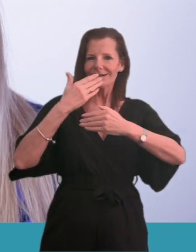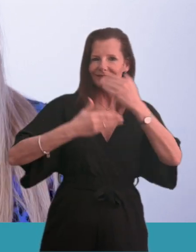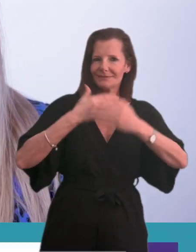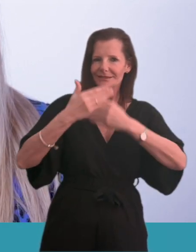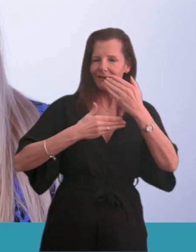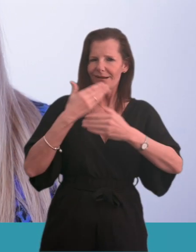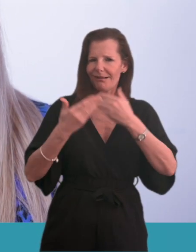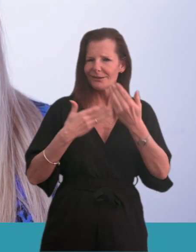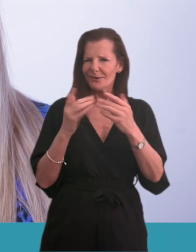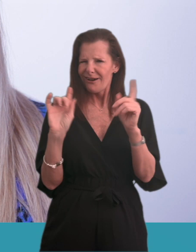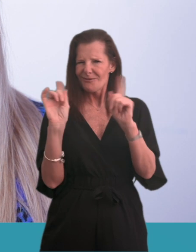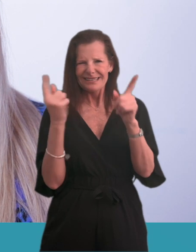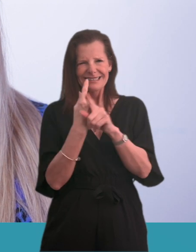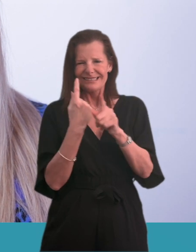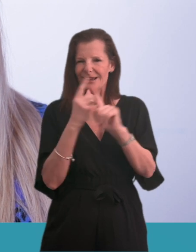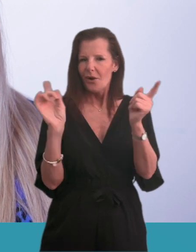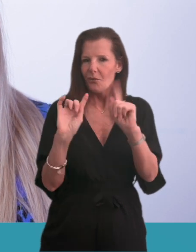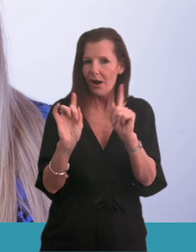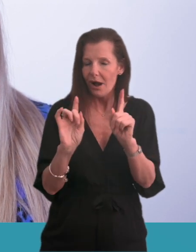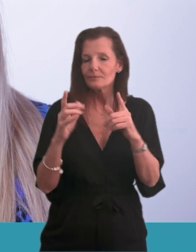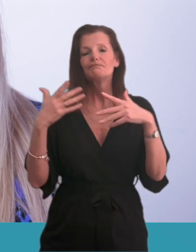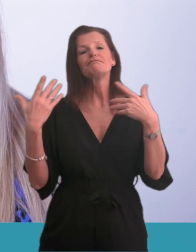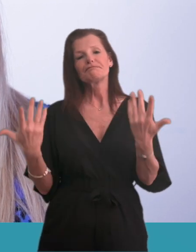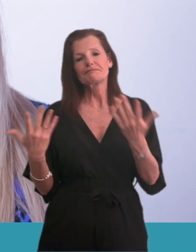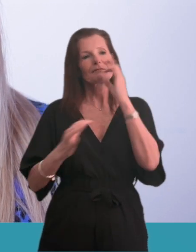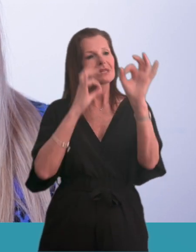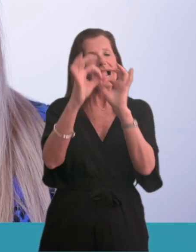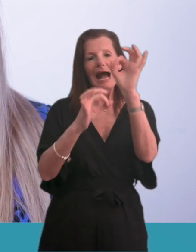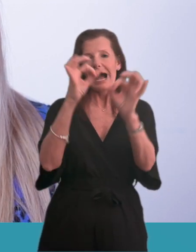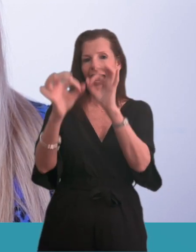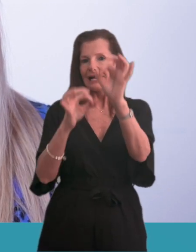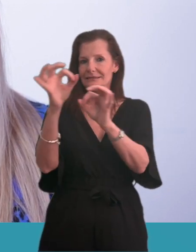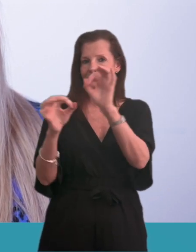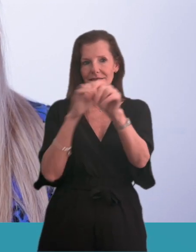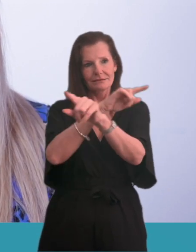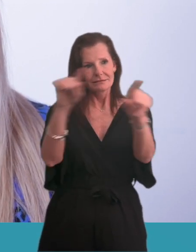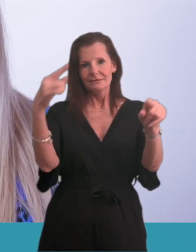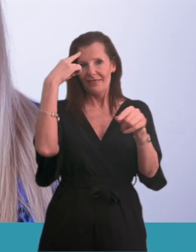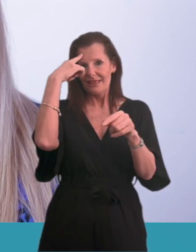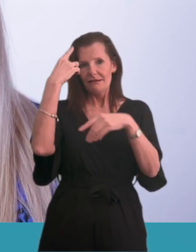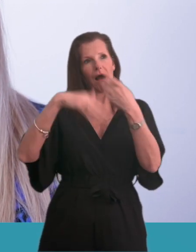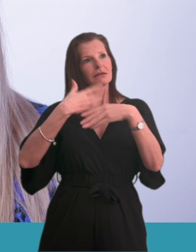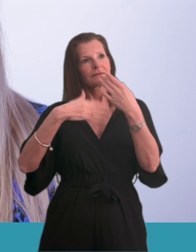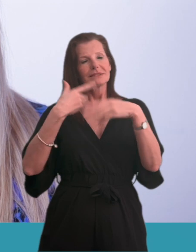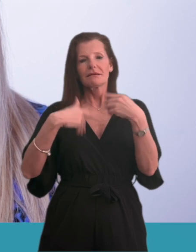What have we been talking about? We have asked people what they think about the hospitals in Lancashire and South Cumbria.